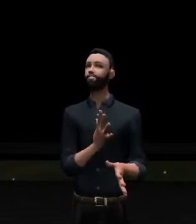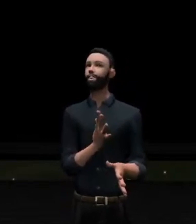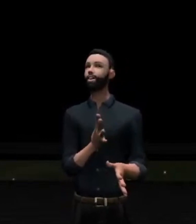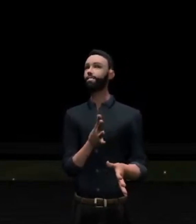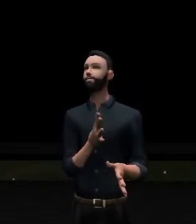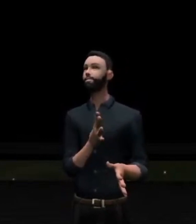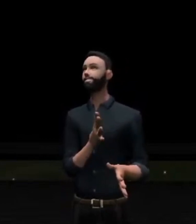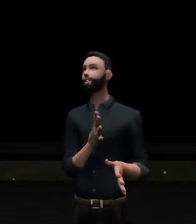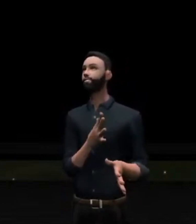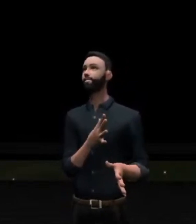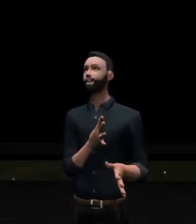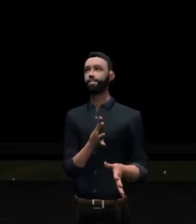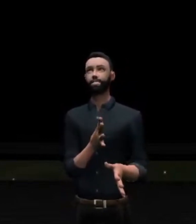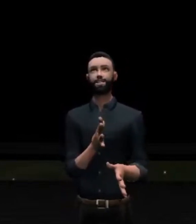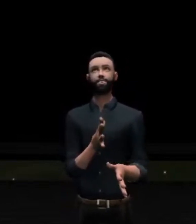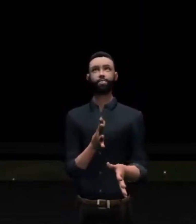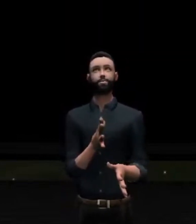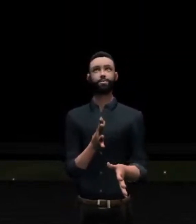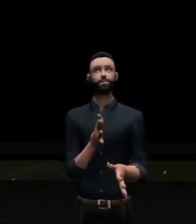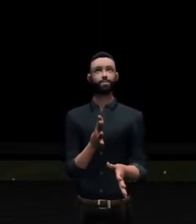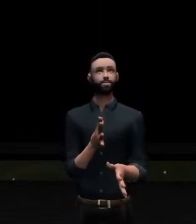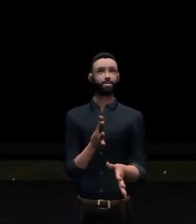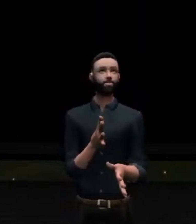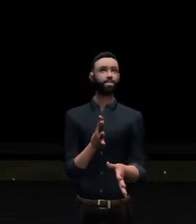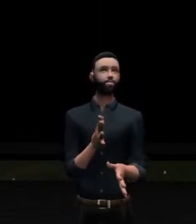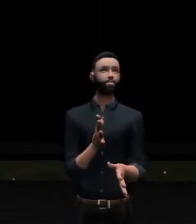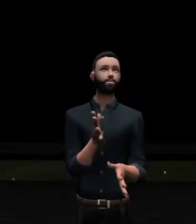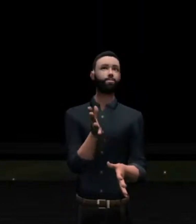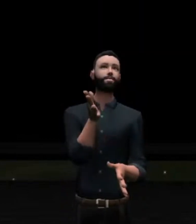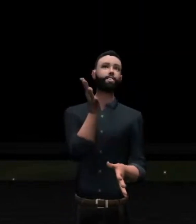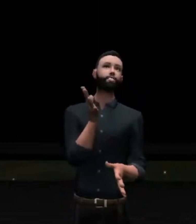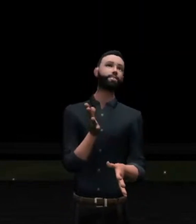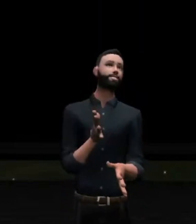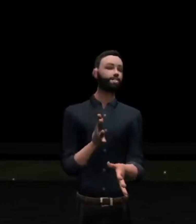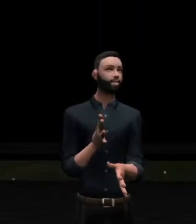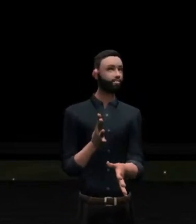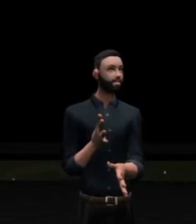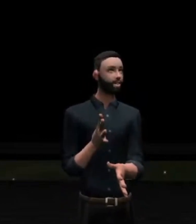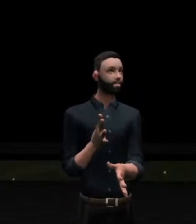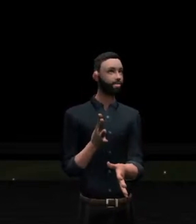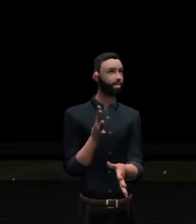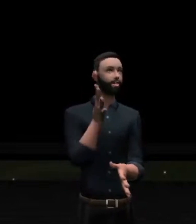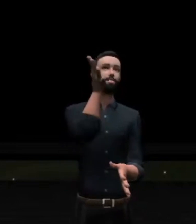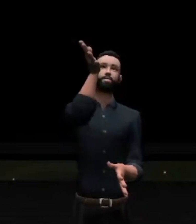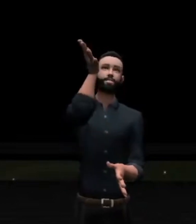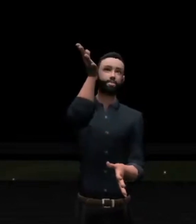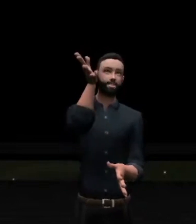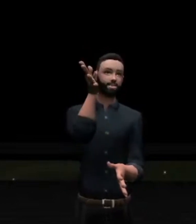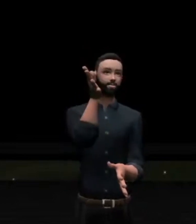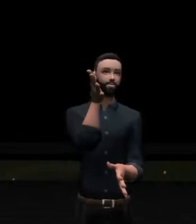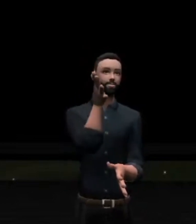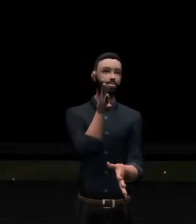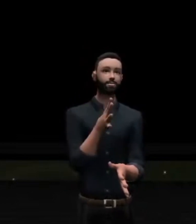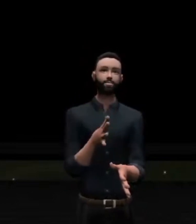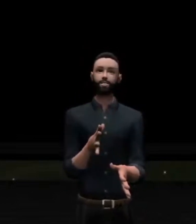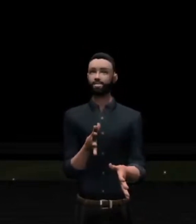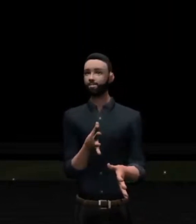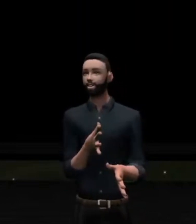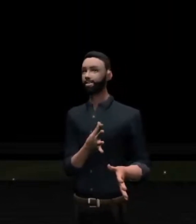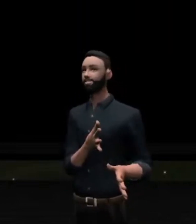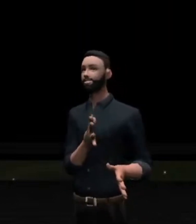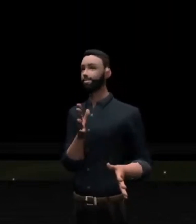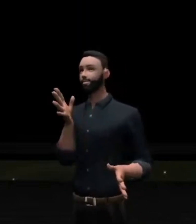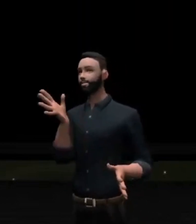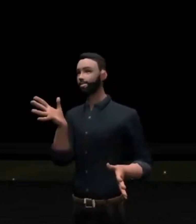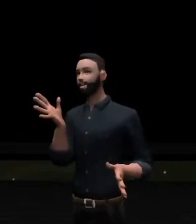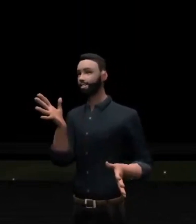they crucify the Son of God again. Number two, they hold the Son of God up to contempt. Now think